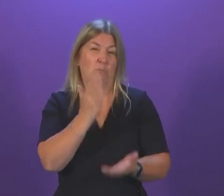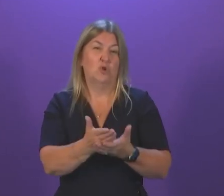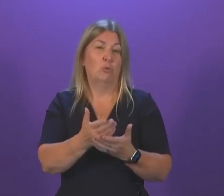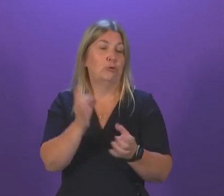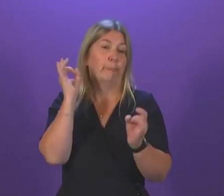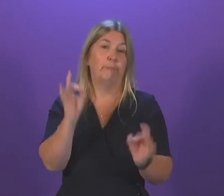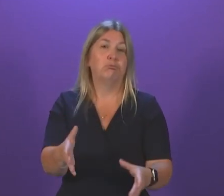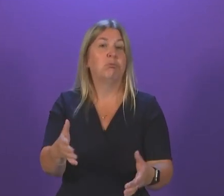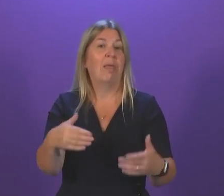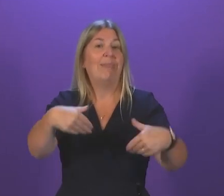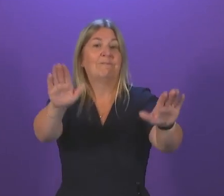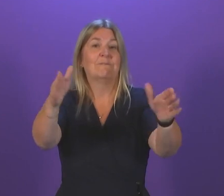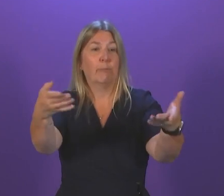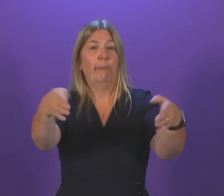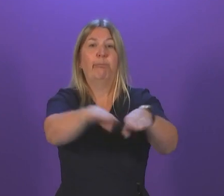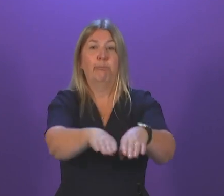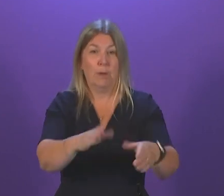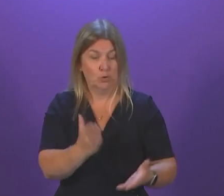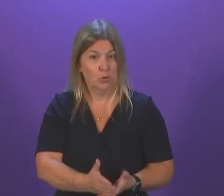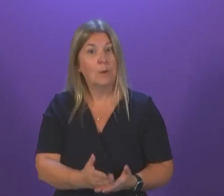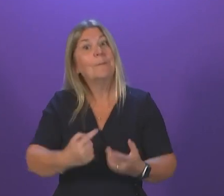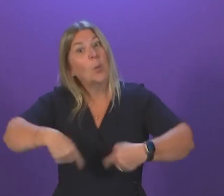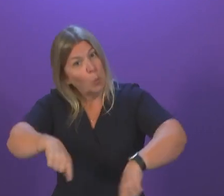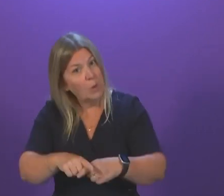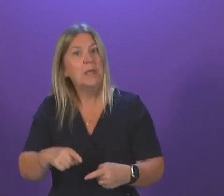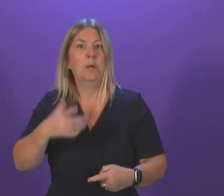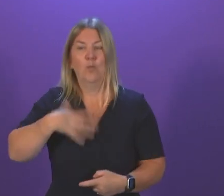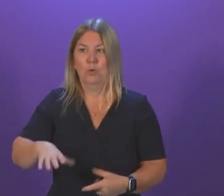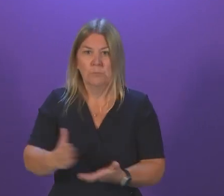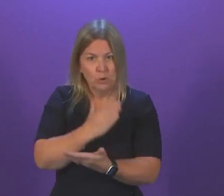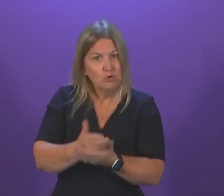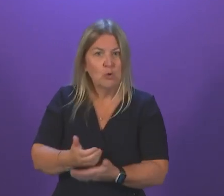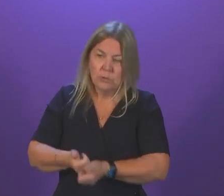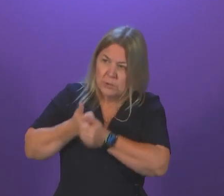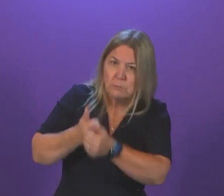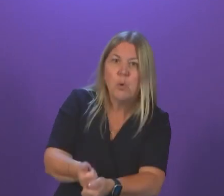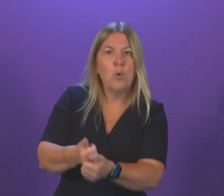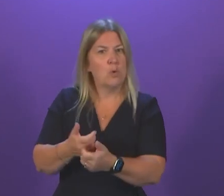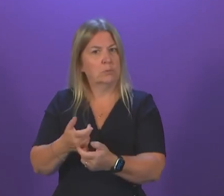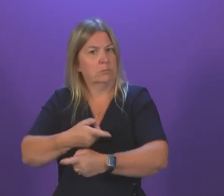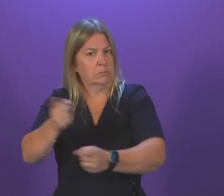a track record of standing up for industry and standing up for manufacturing jobs across the country.